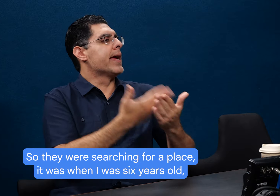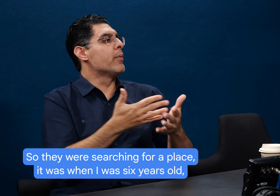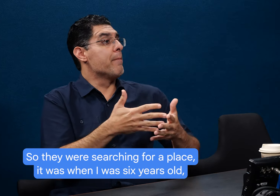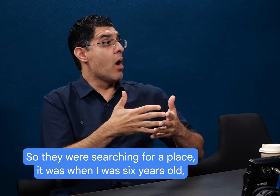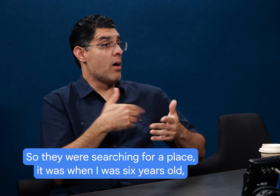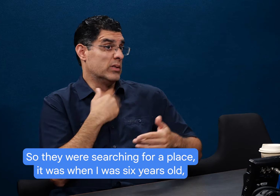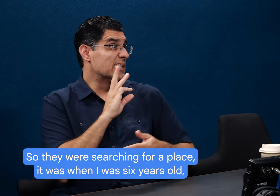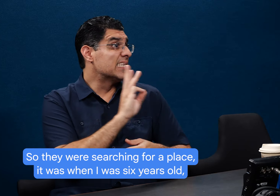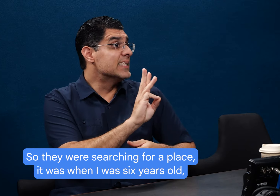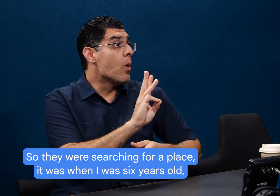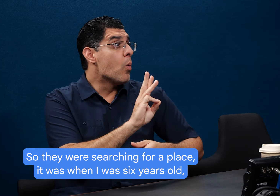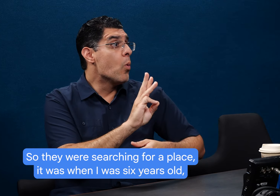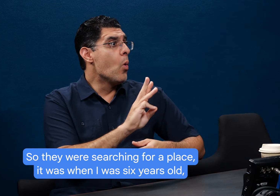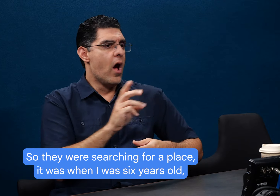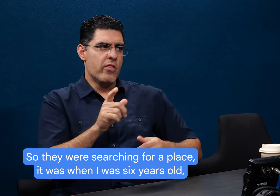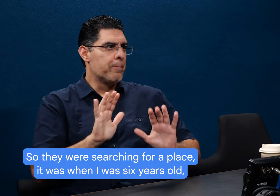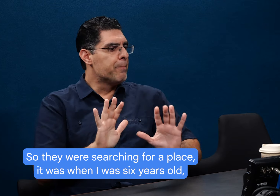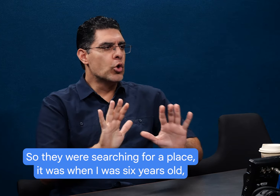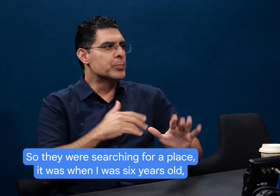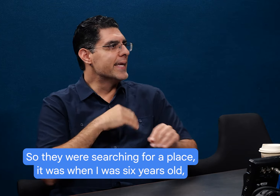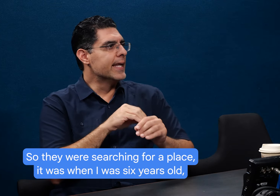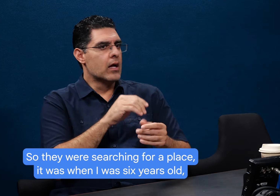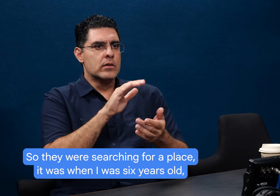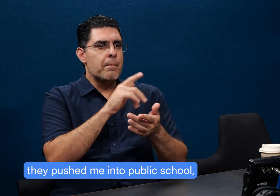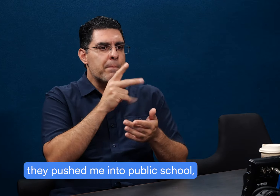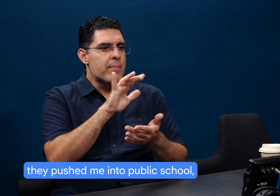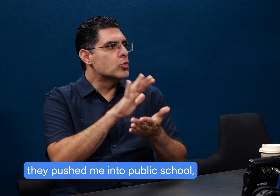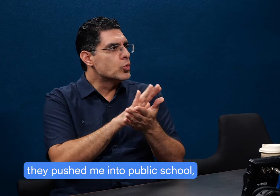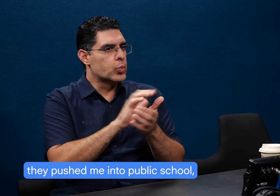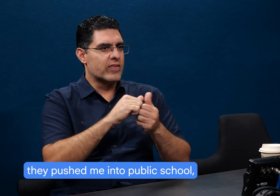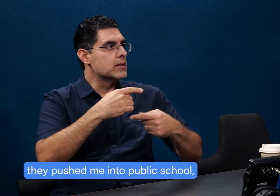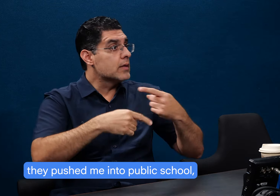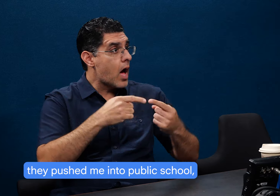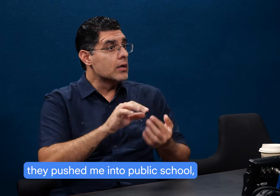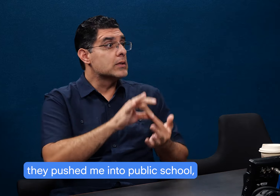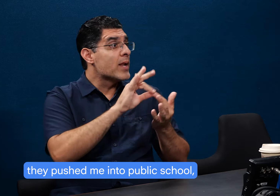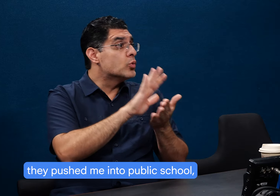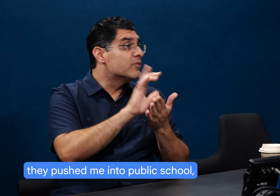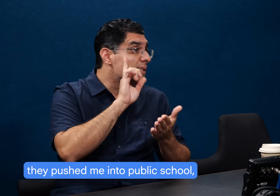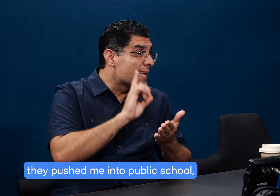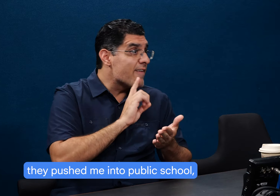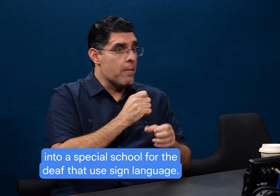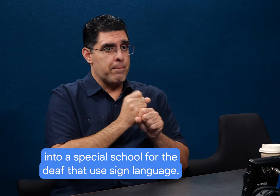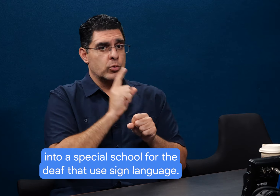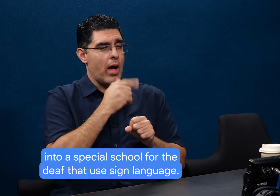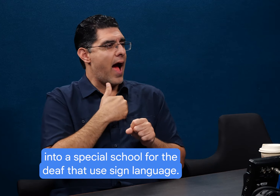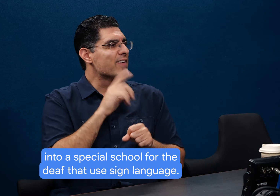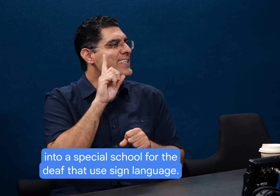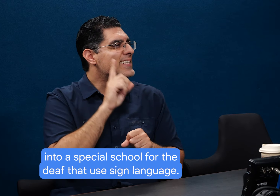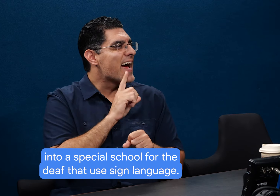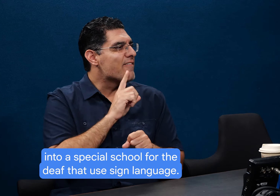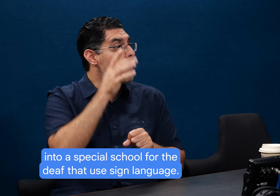So they were searching for a place. It was when I was six years old. They pushed me into public school, into